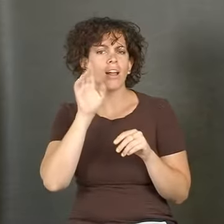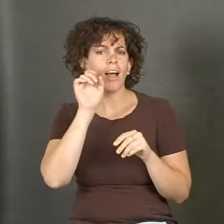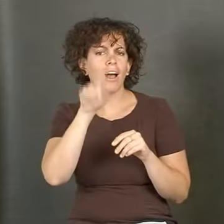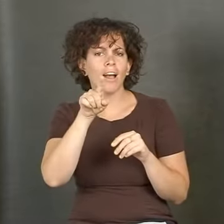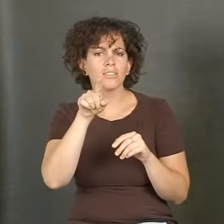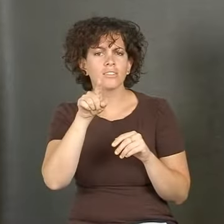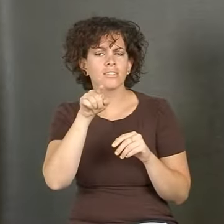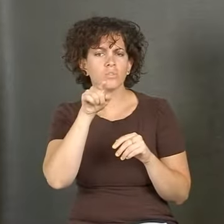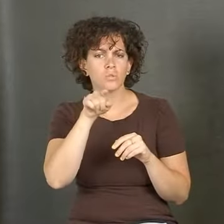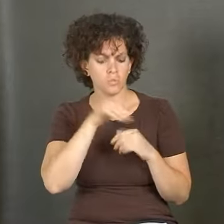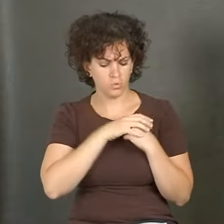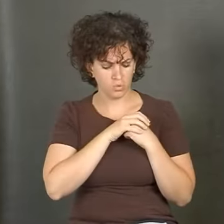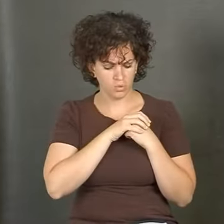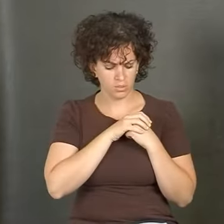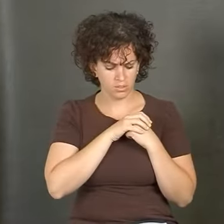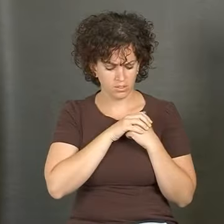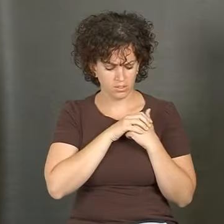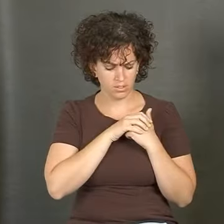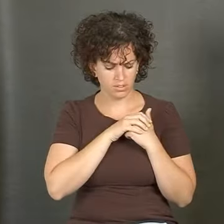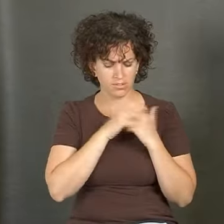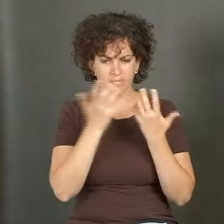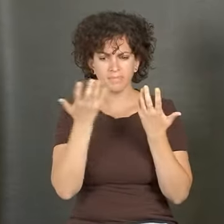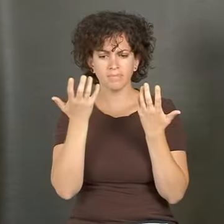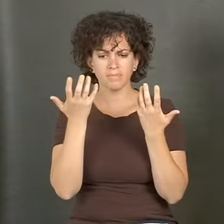sentences. A deaf person might ask you